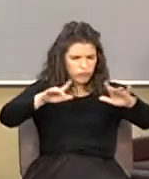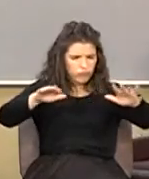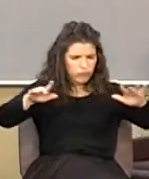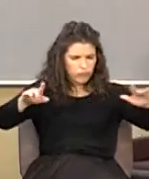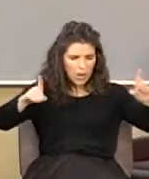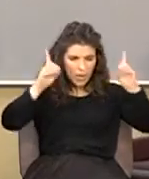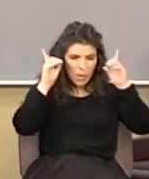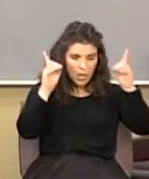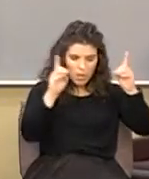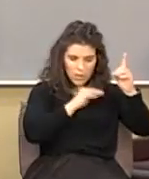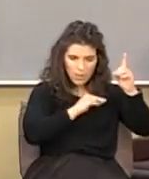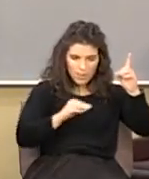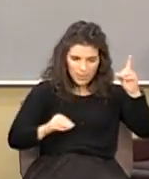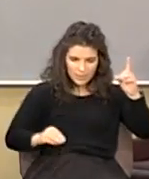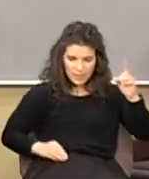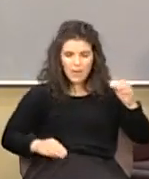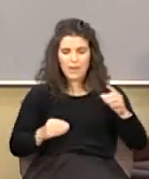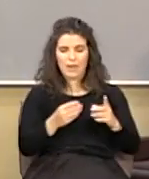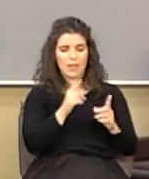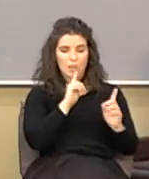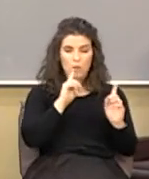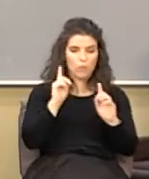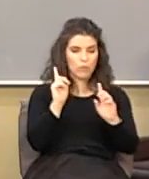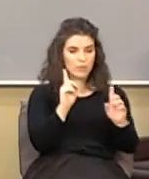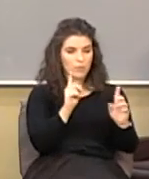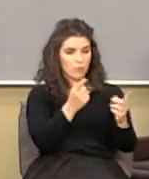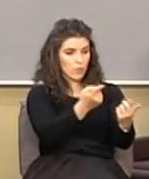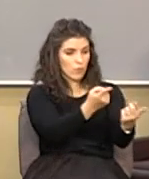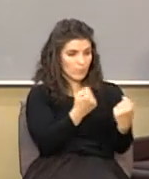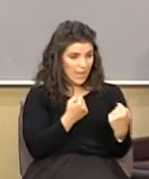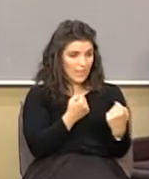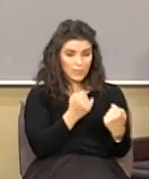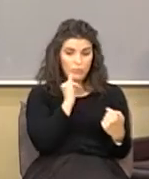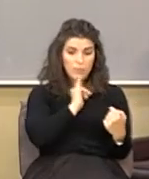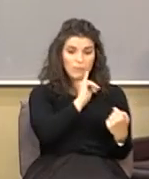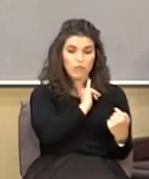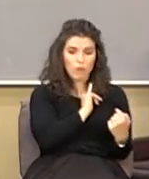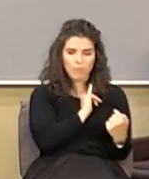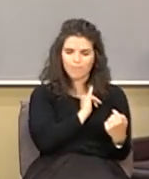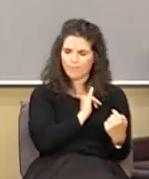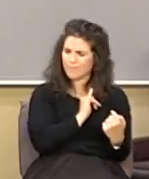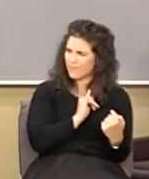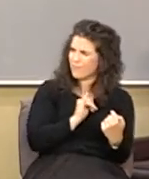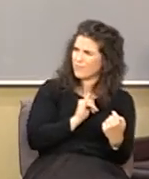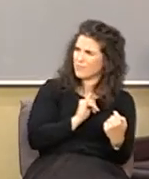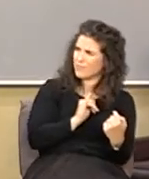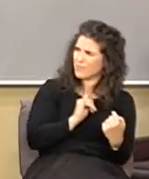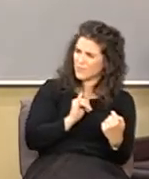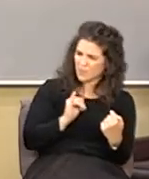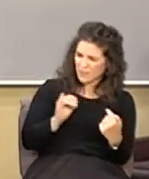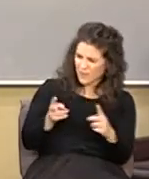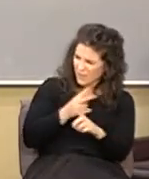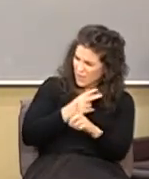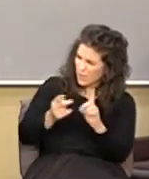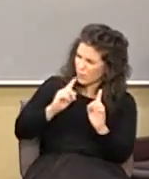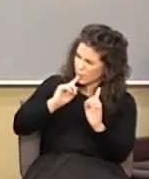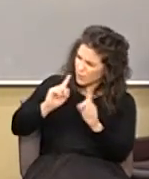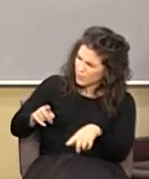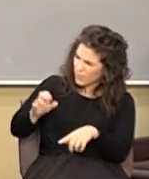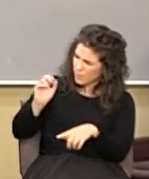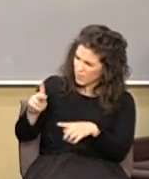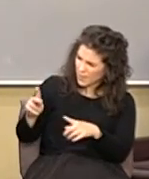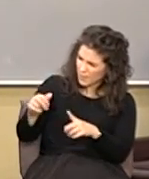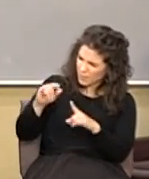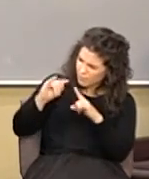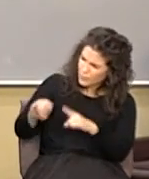response that Israel gives back is to persecute and to violently respond back to